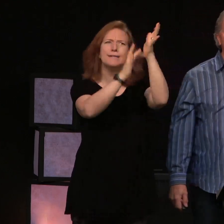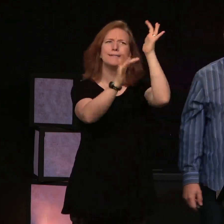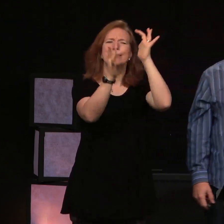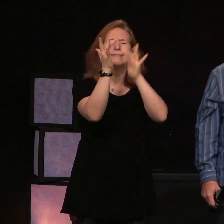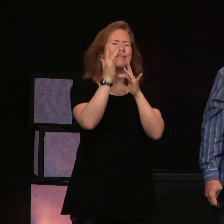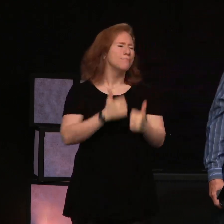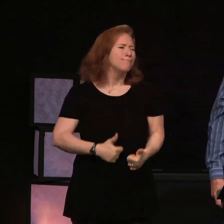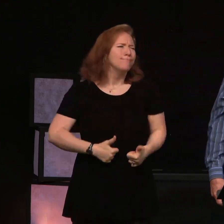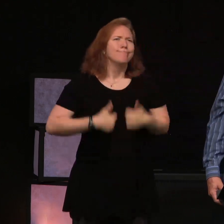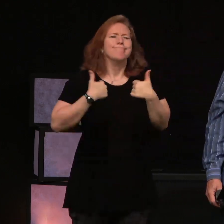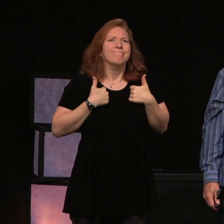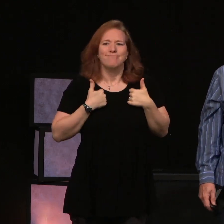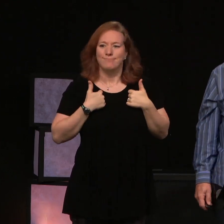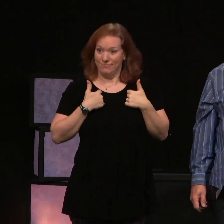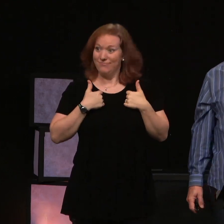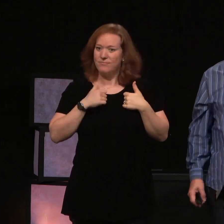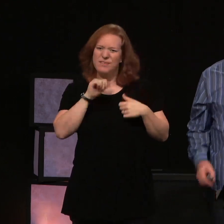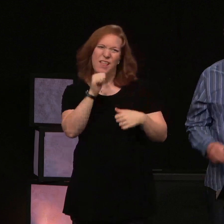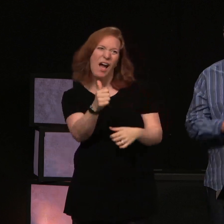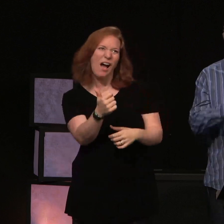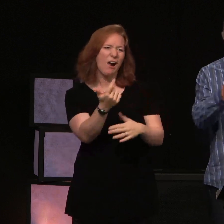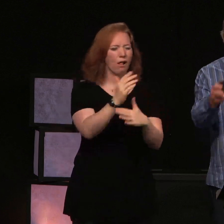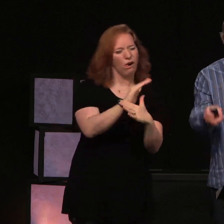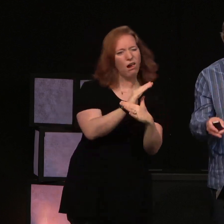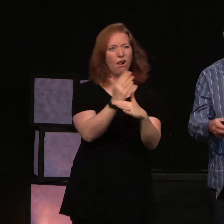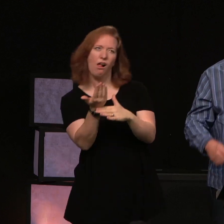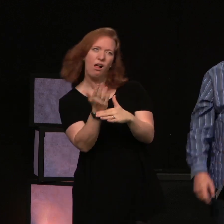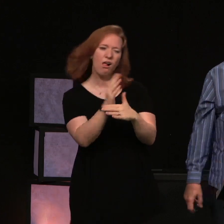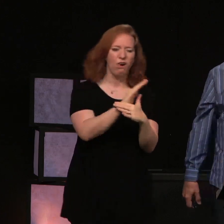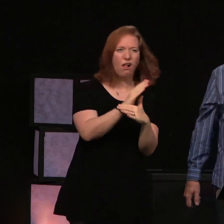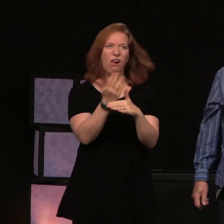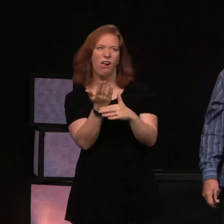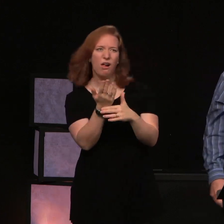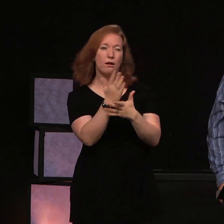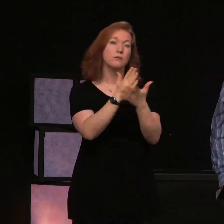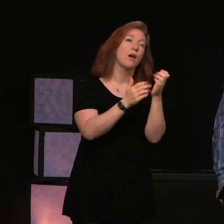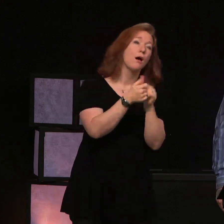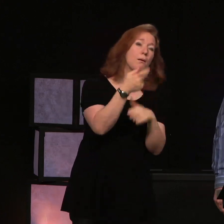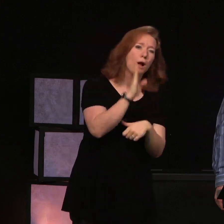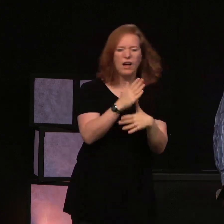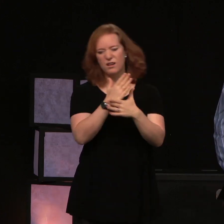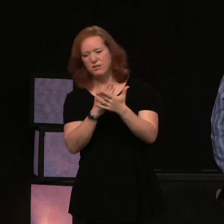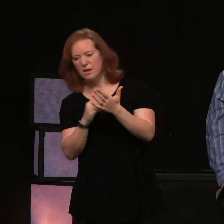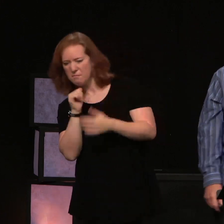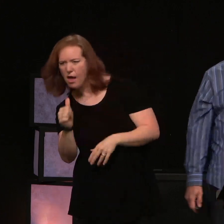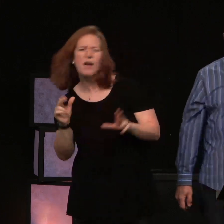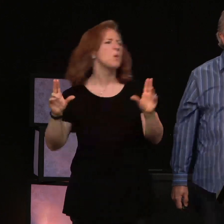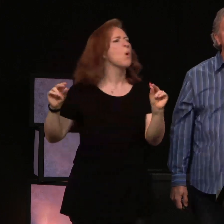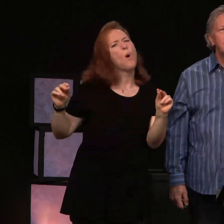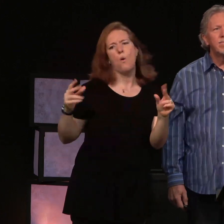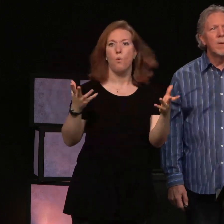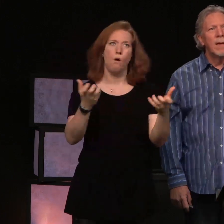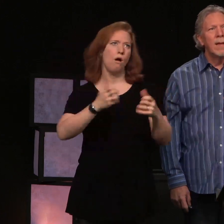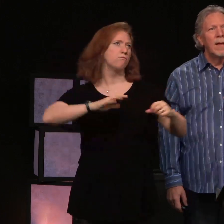not mediocre. We want to be all that God has called us to be.